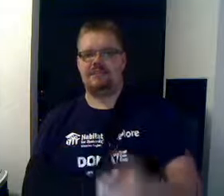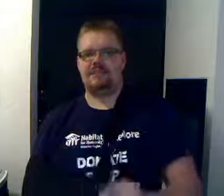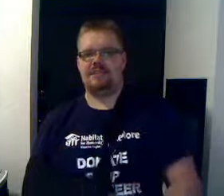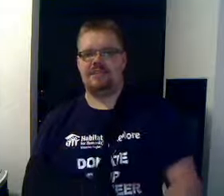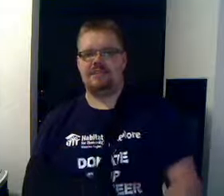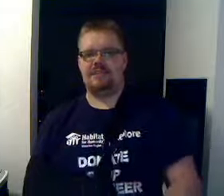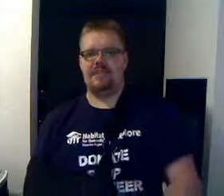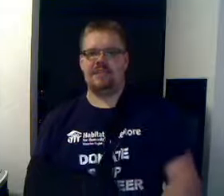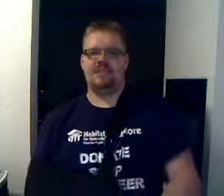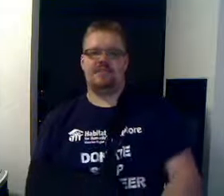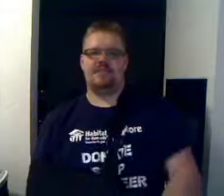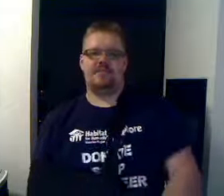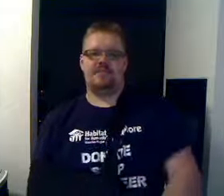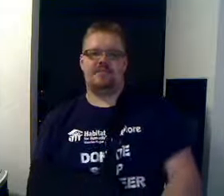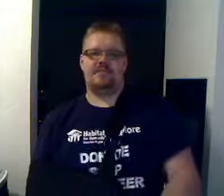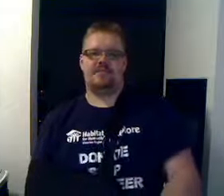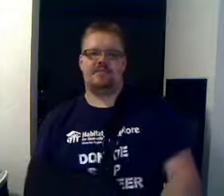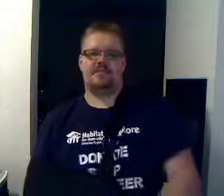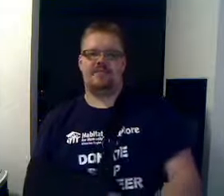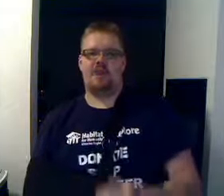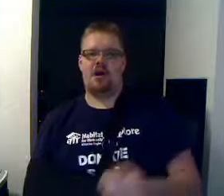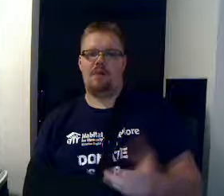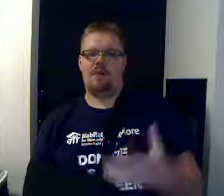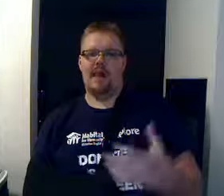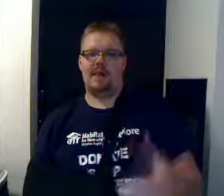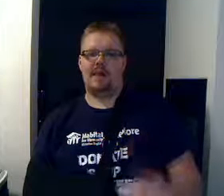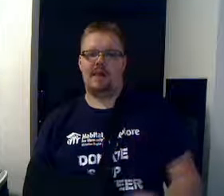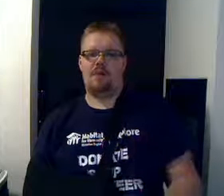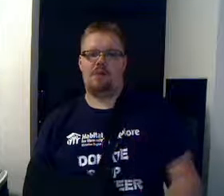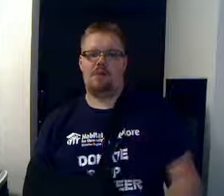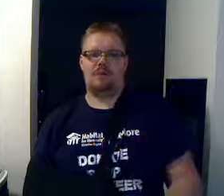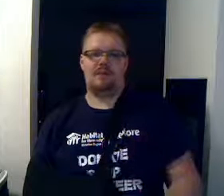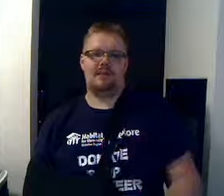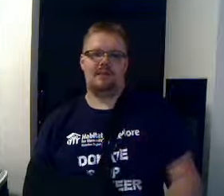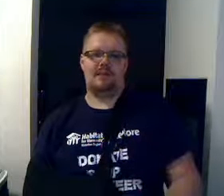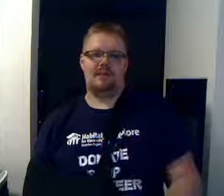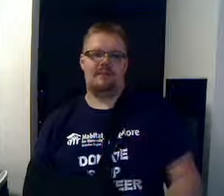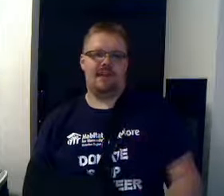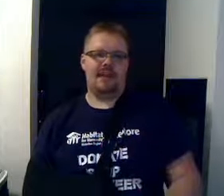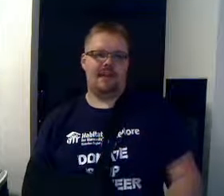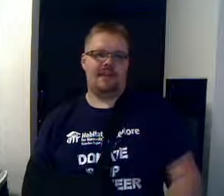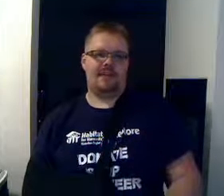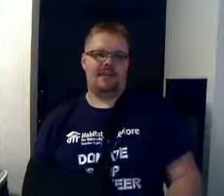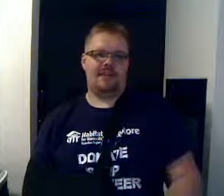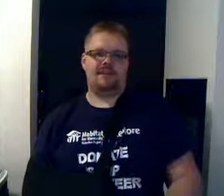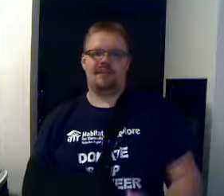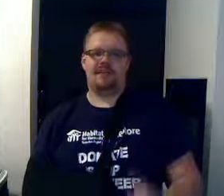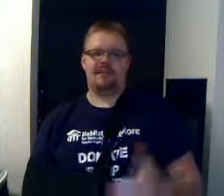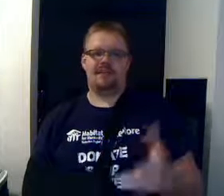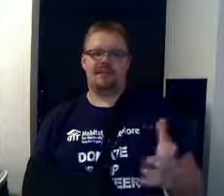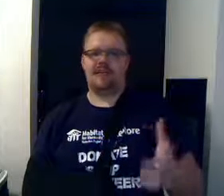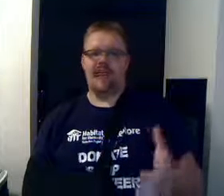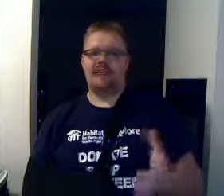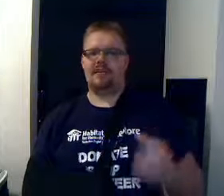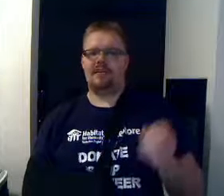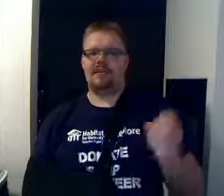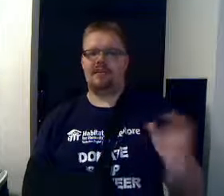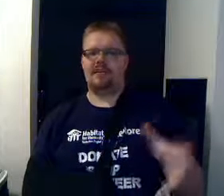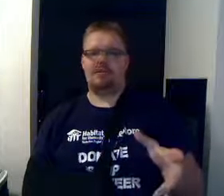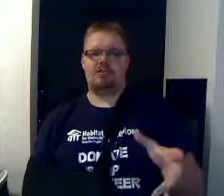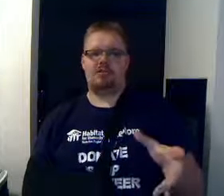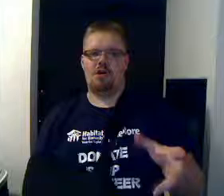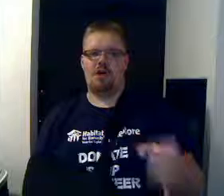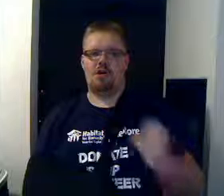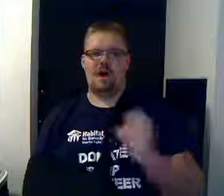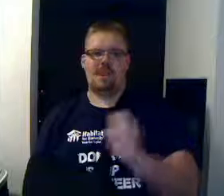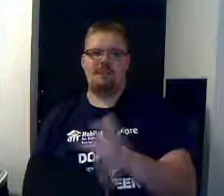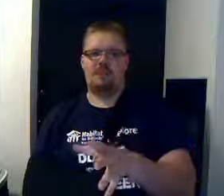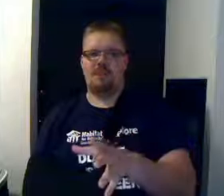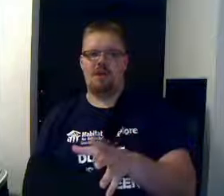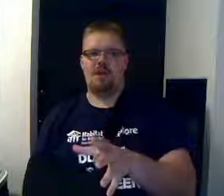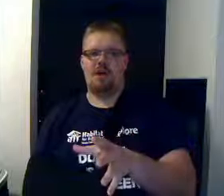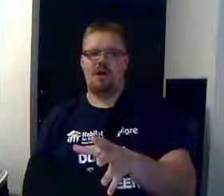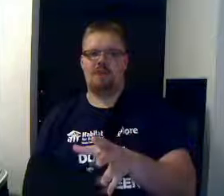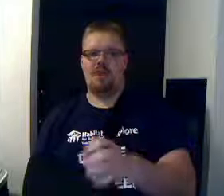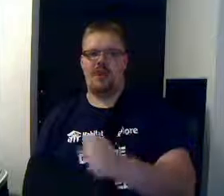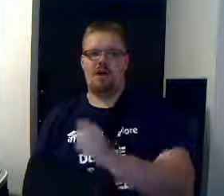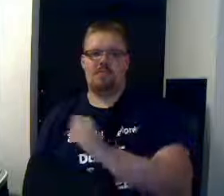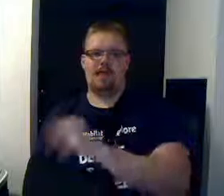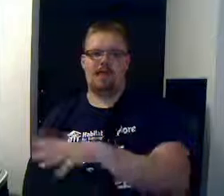through this siege, you know, this combat encounter. And, you know, we had a little dungeon crawl, we had some big combat, we